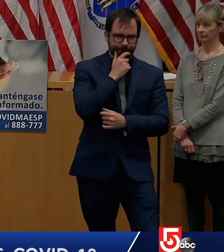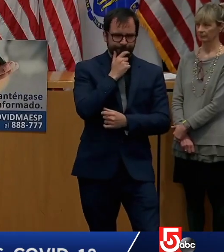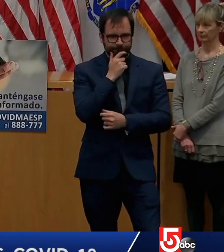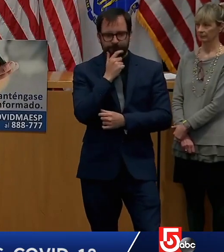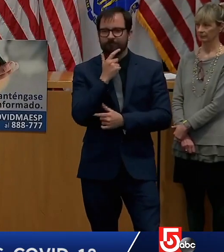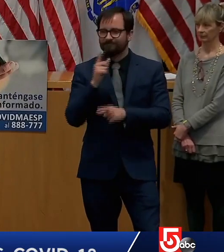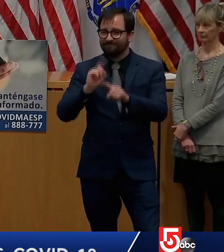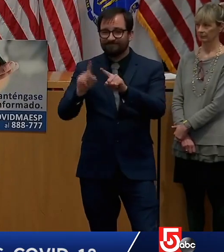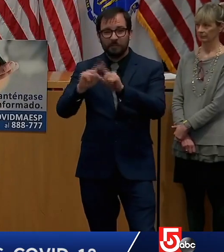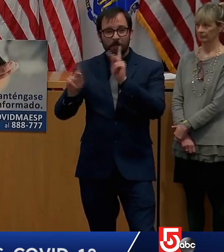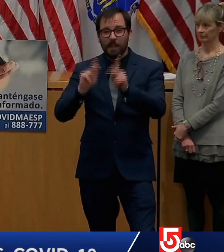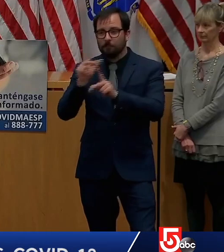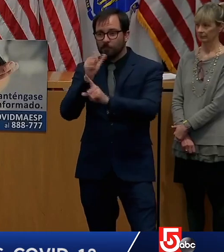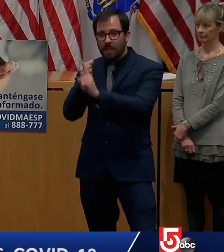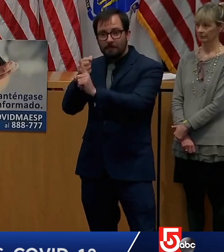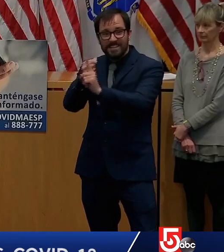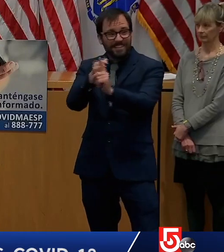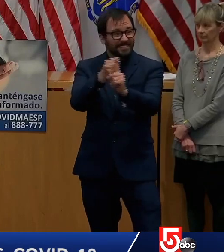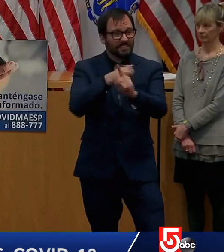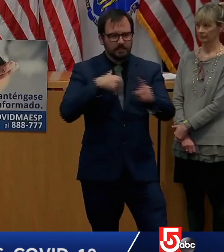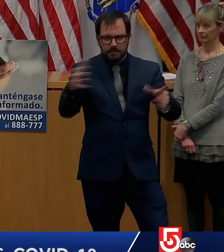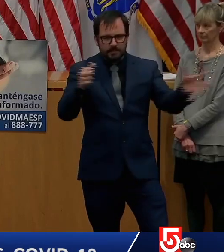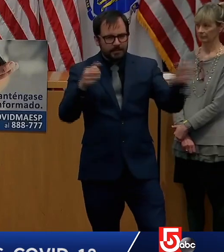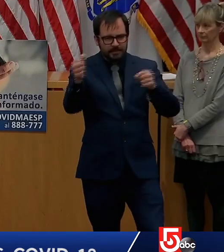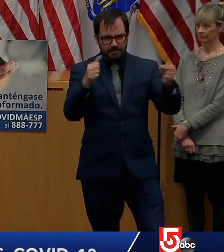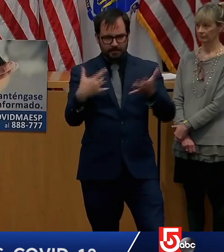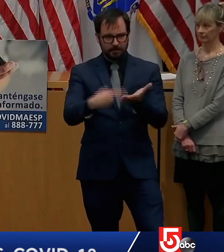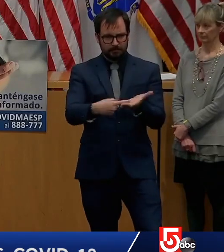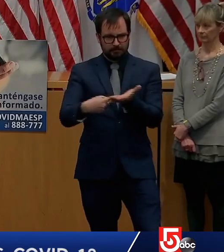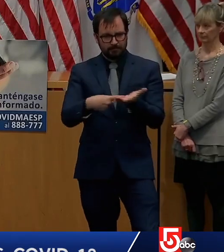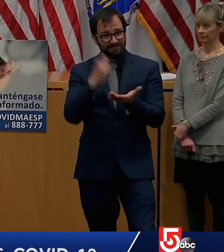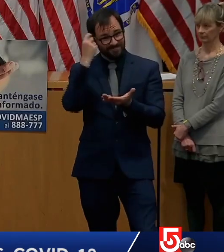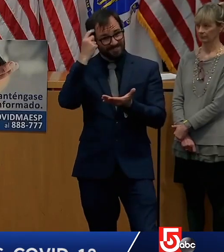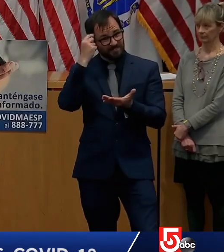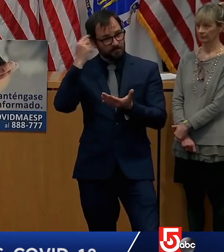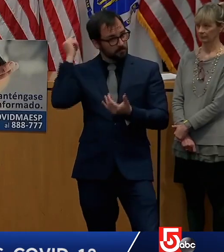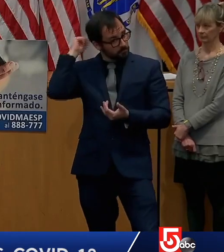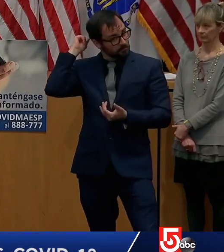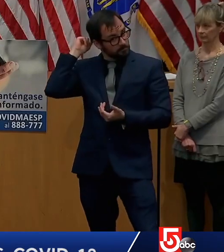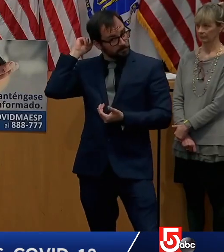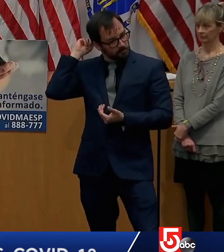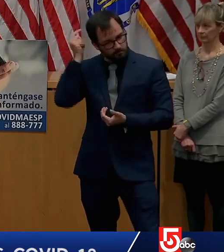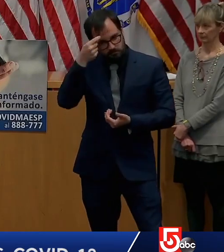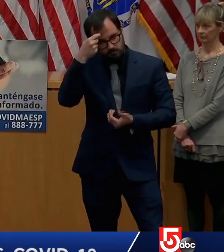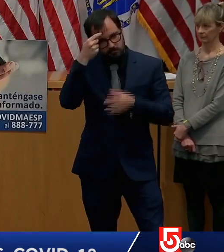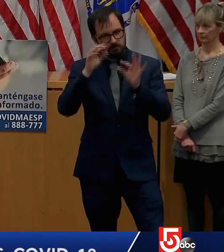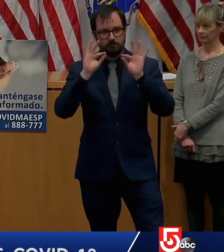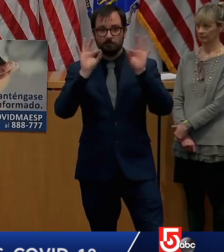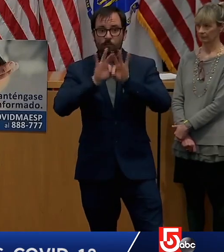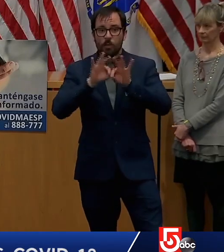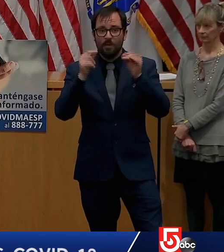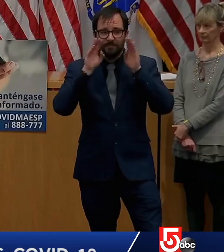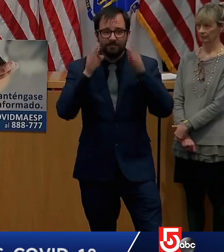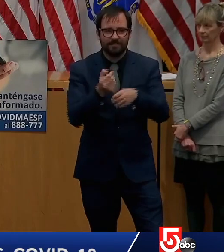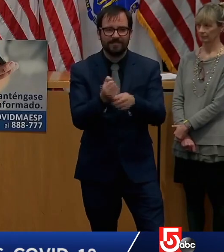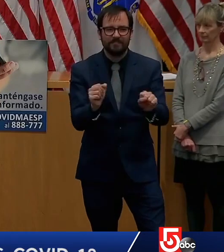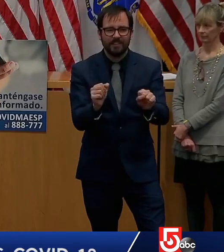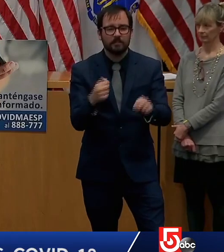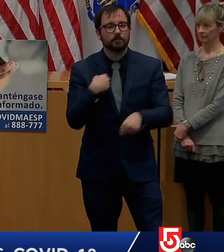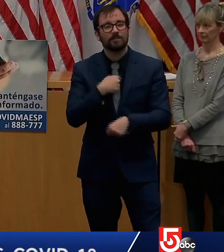And, you know, what we've seen from other countries that have started the process of opening are things like temperature-checking students,